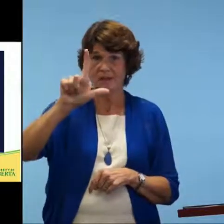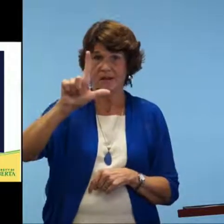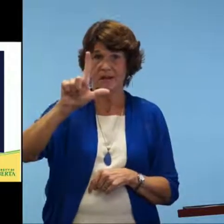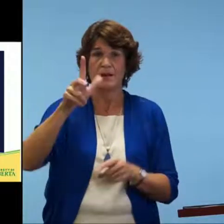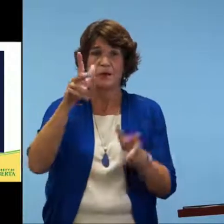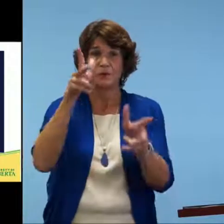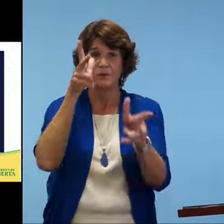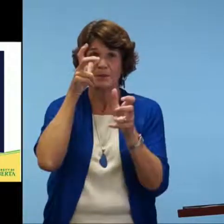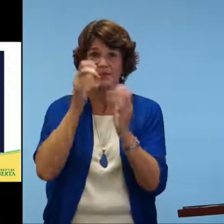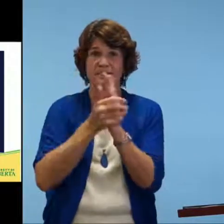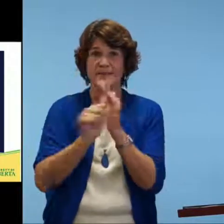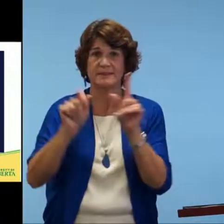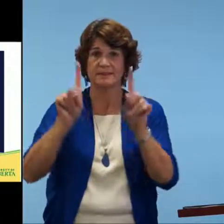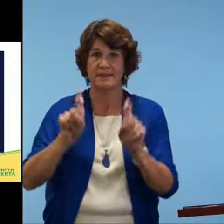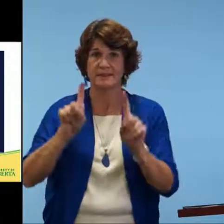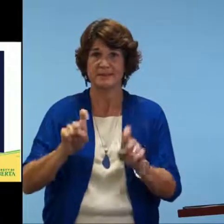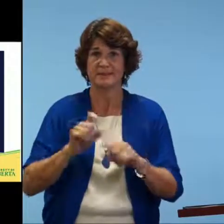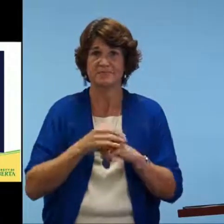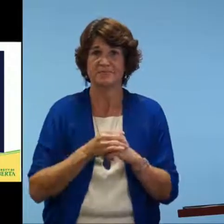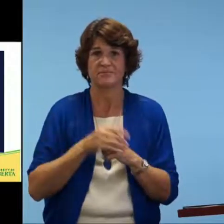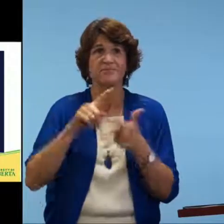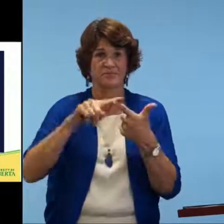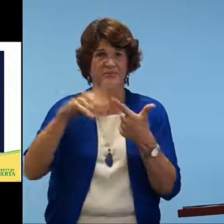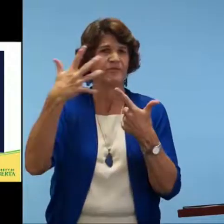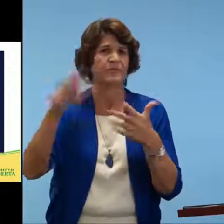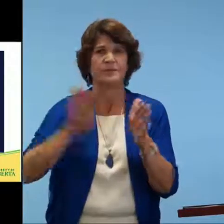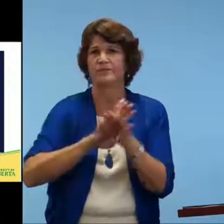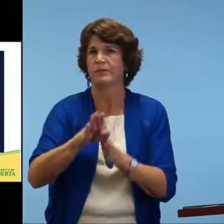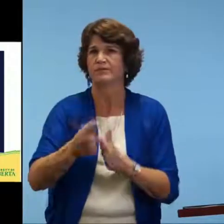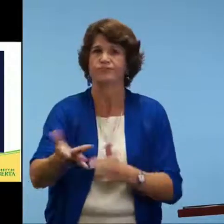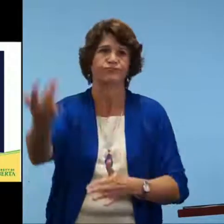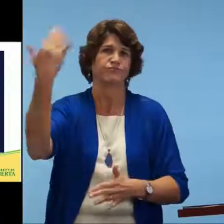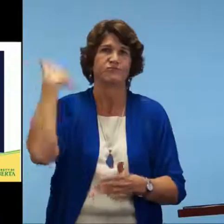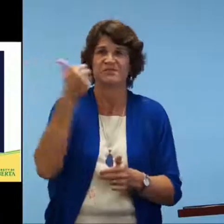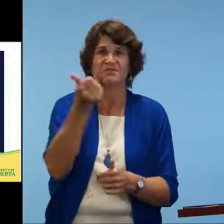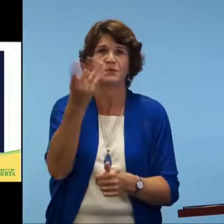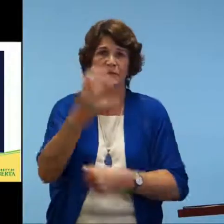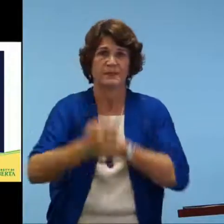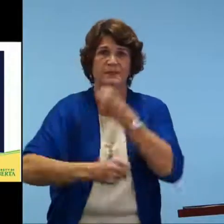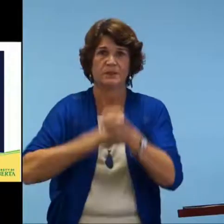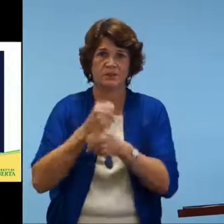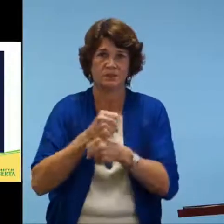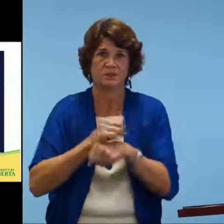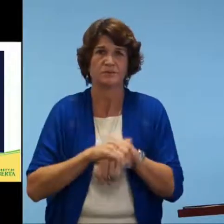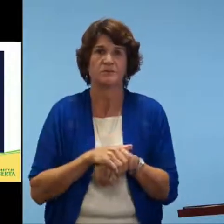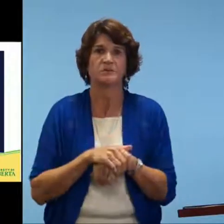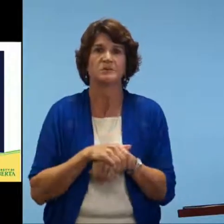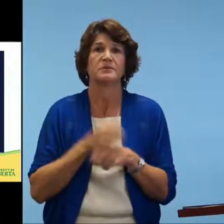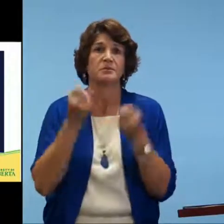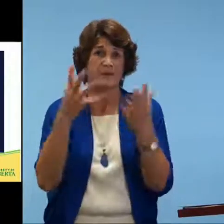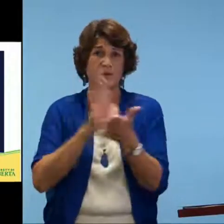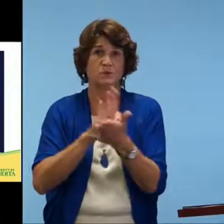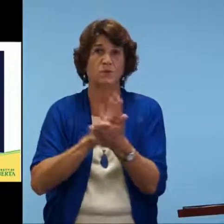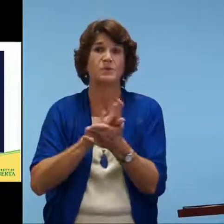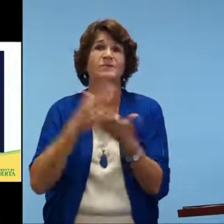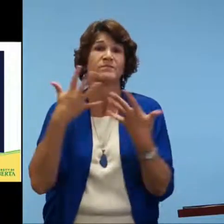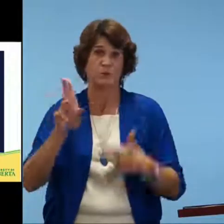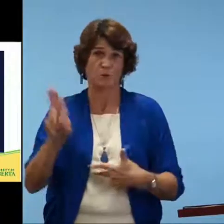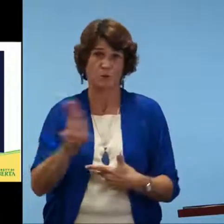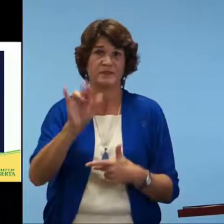I'll move to the second part of the test then, the ASL Receptive Test. And this has been developed for several years now and many schools are